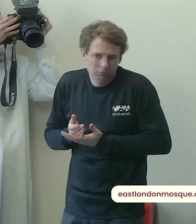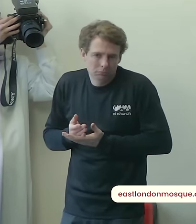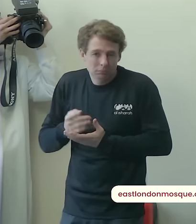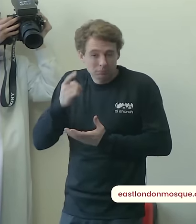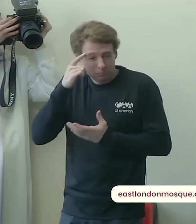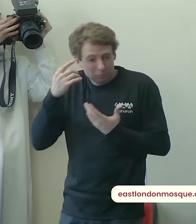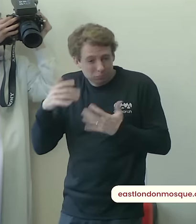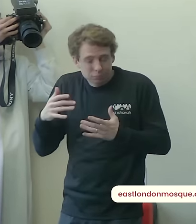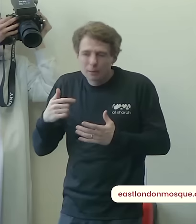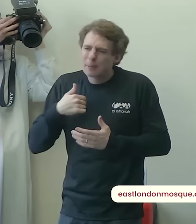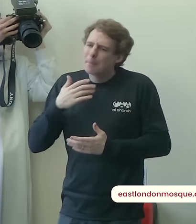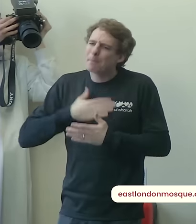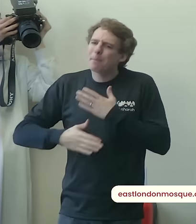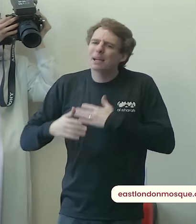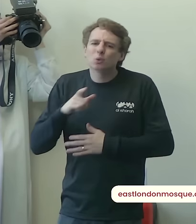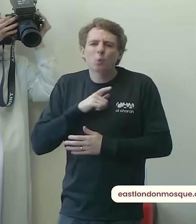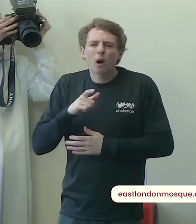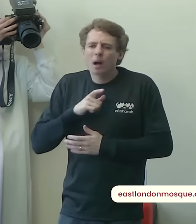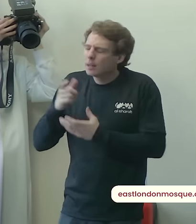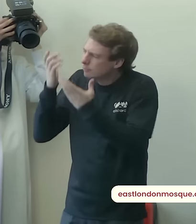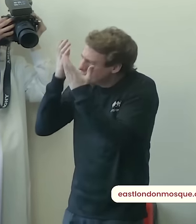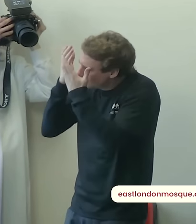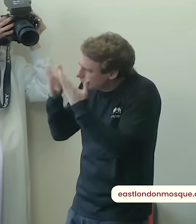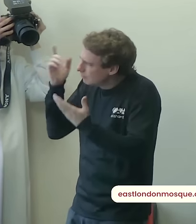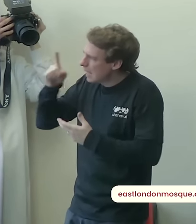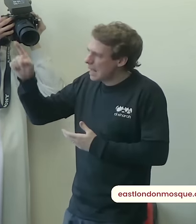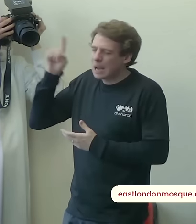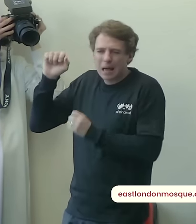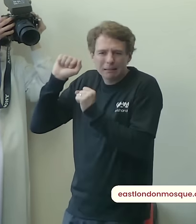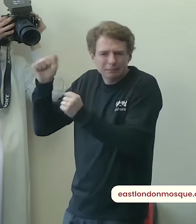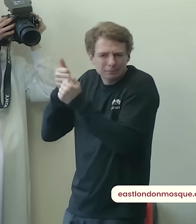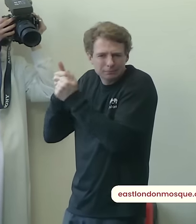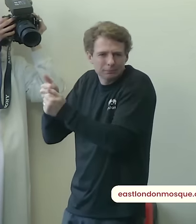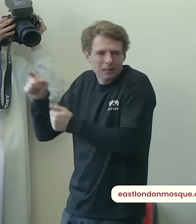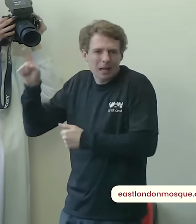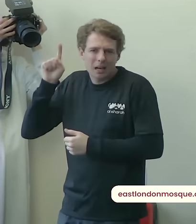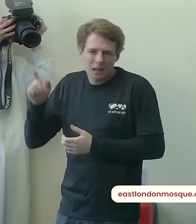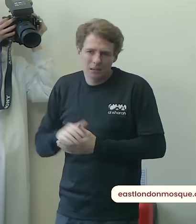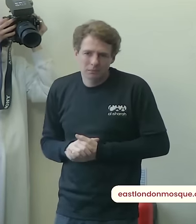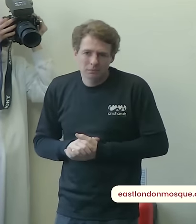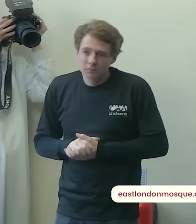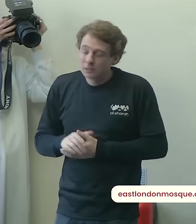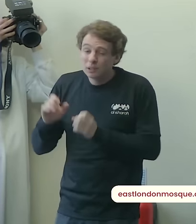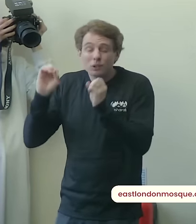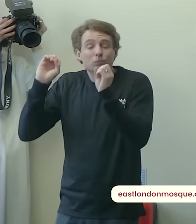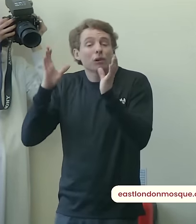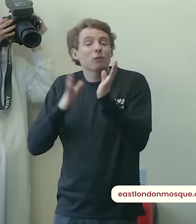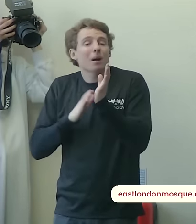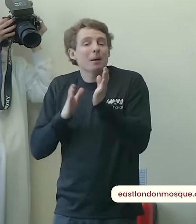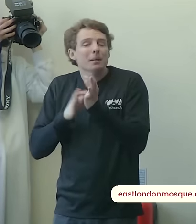allah in a beautiful way as taught by muhammad sallallahu alayhi wasallam allah says for you there will be an